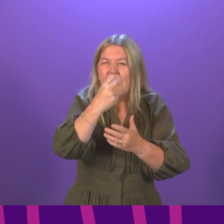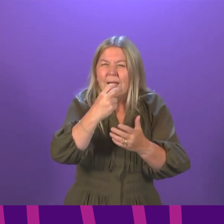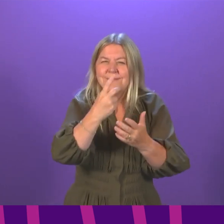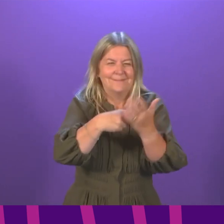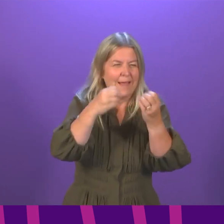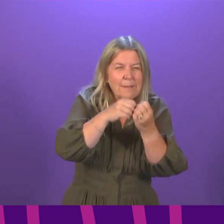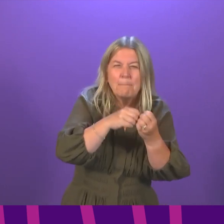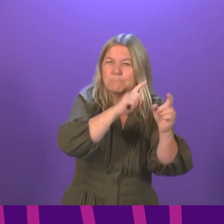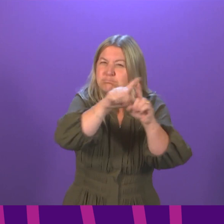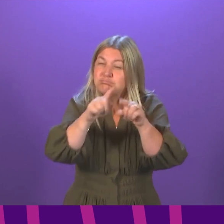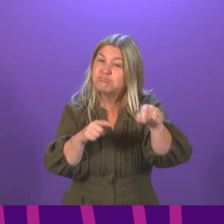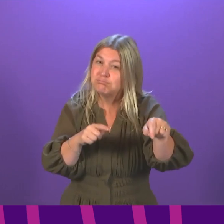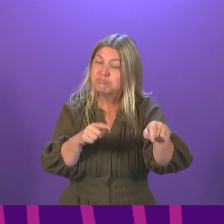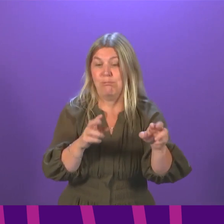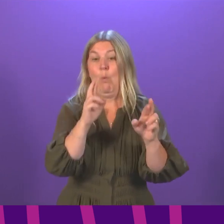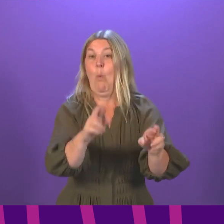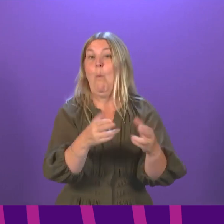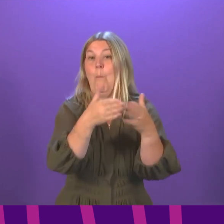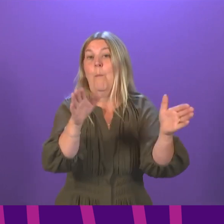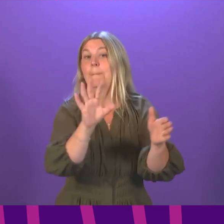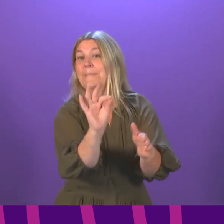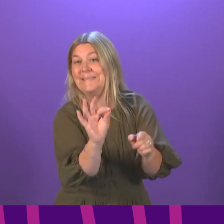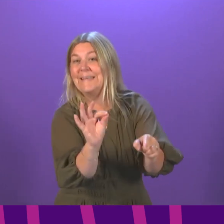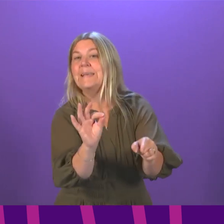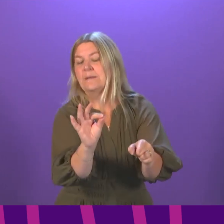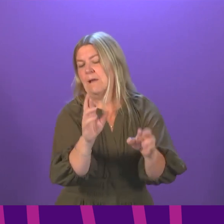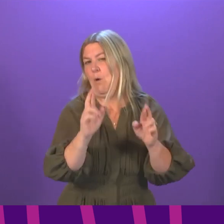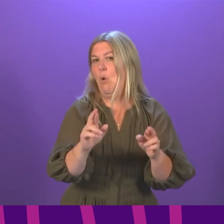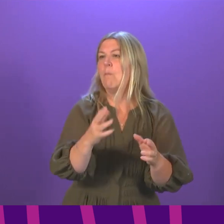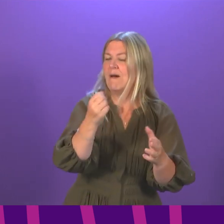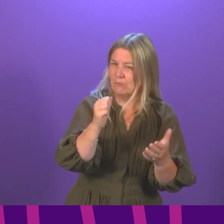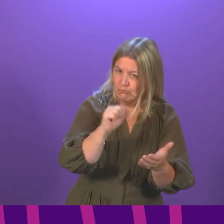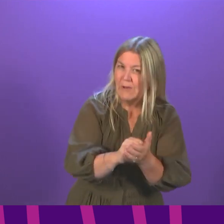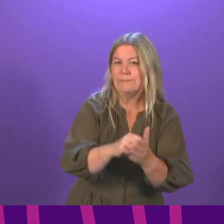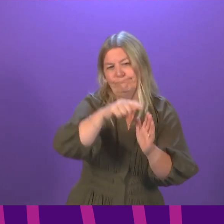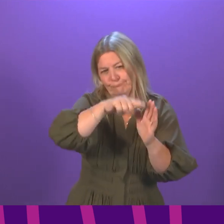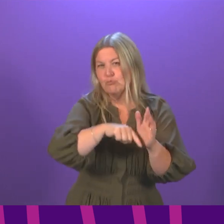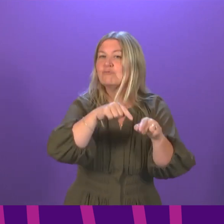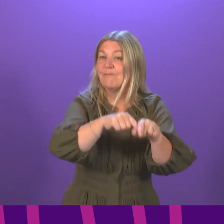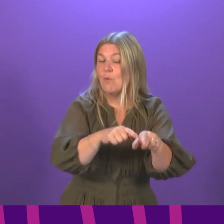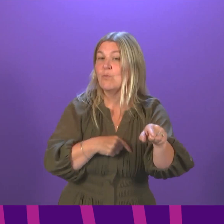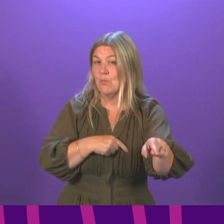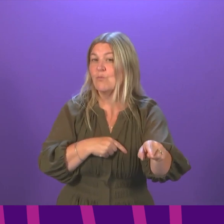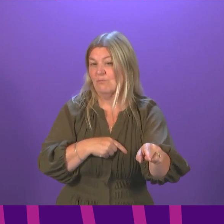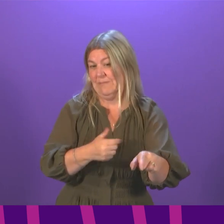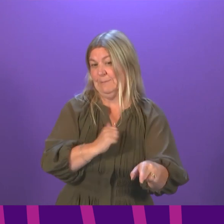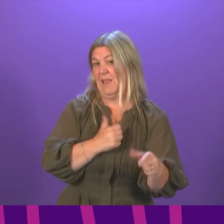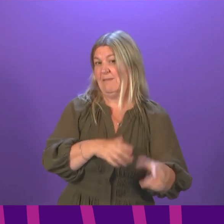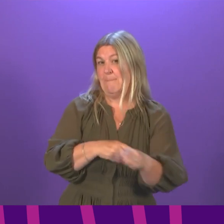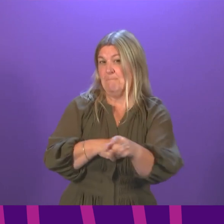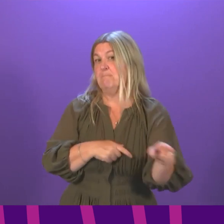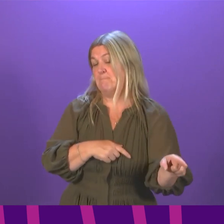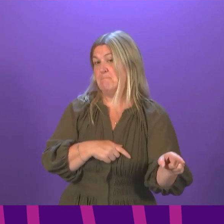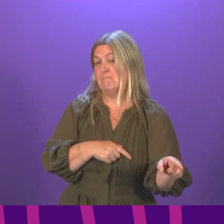they are able to reopen from Monday, they will ensure that the right mitigations are in place and what will be expected of them, as well as what we would encourage them